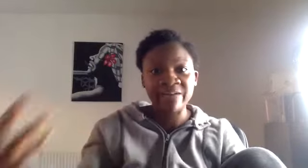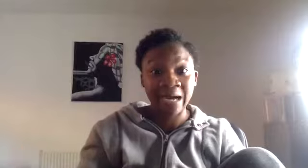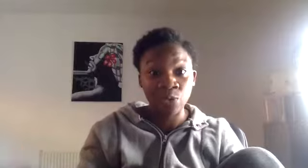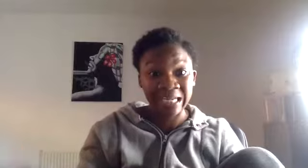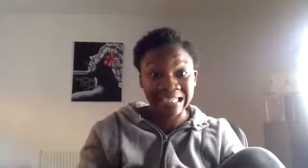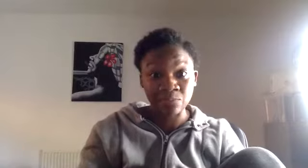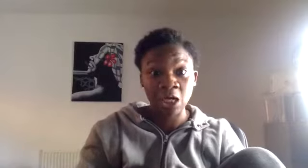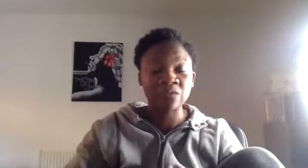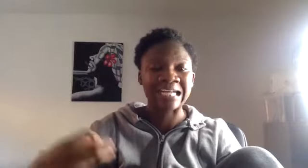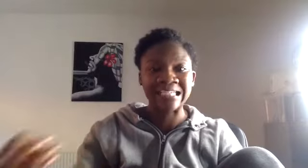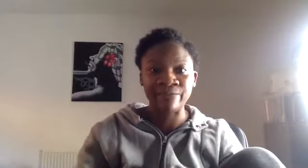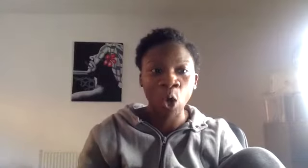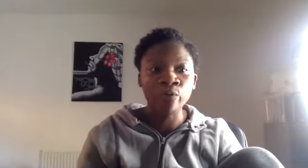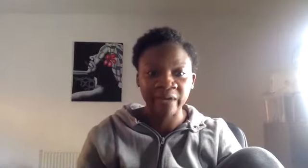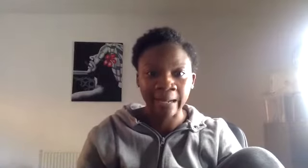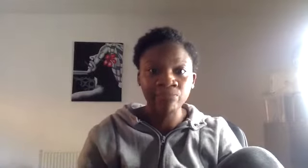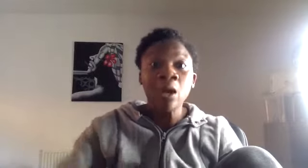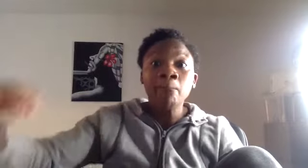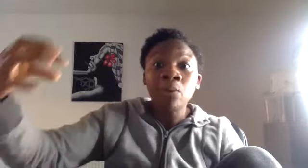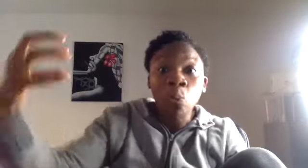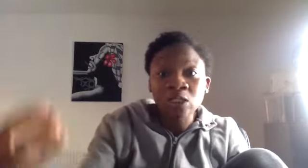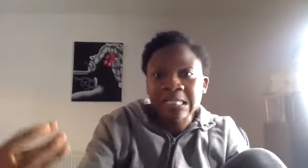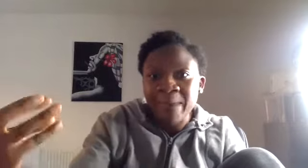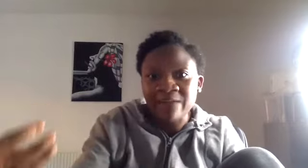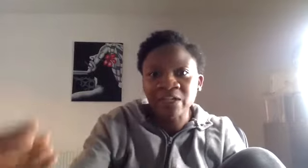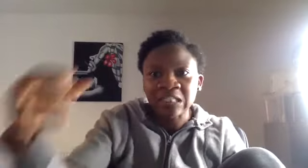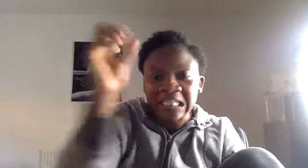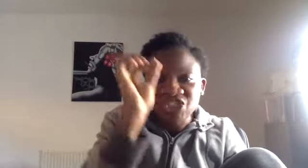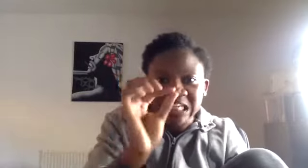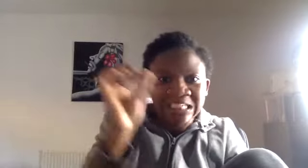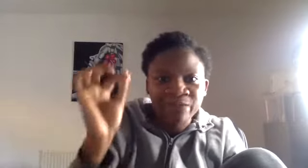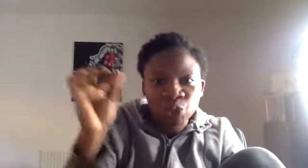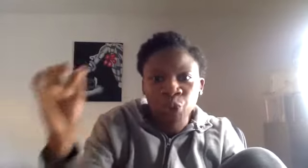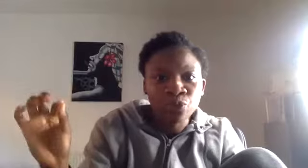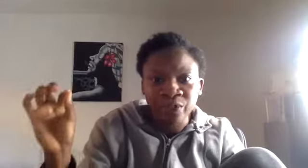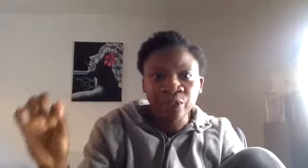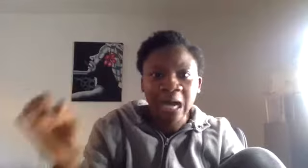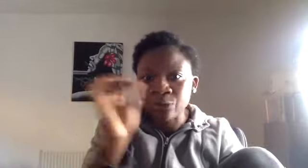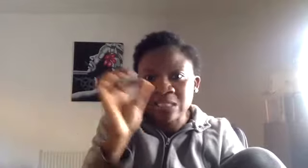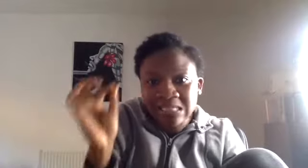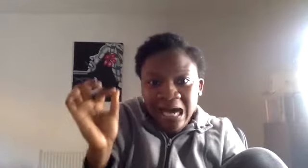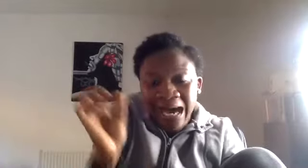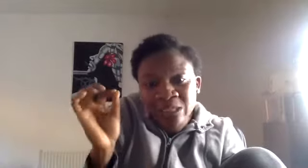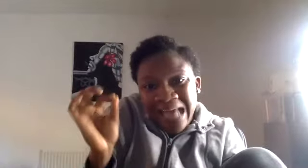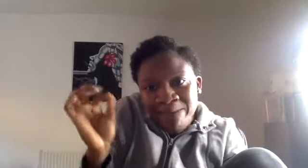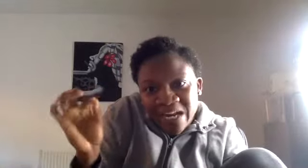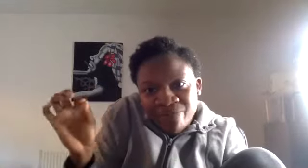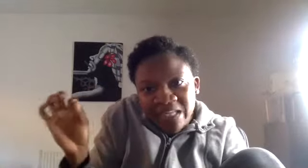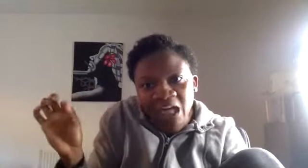-evaluating themselves and evolving. But what's the benefit to each individual human? How does that benefit us